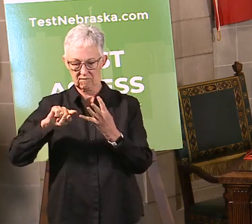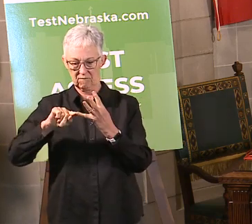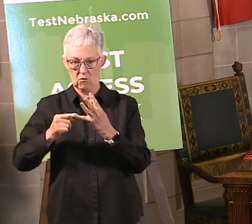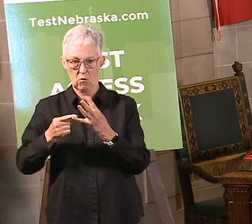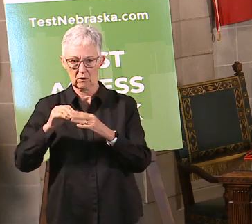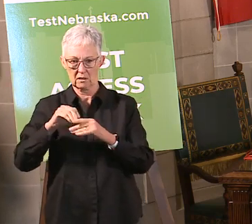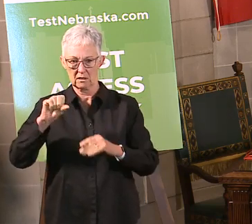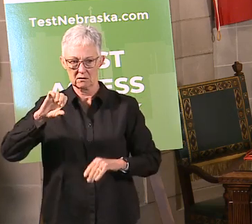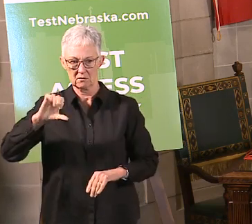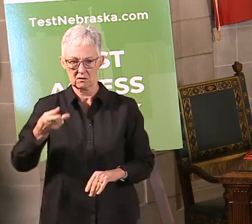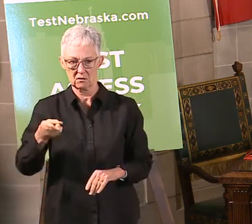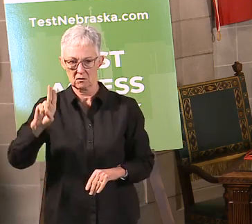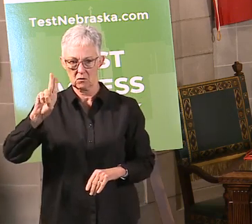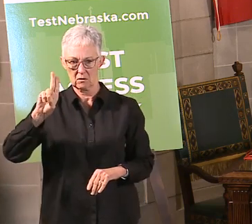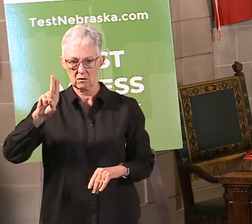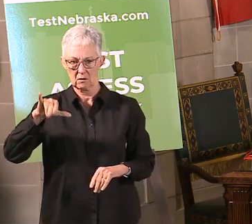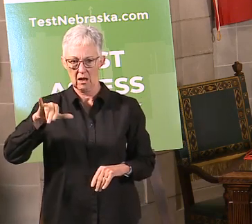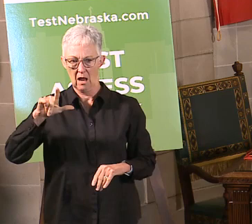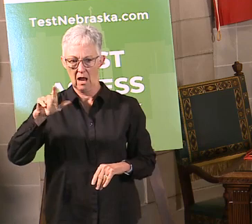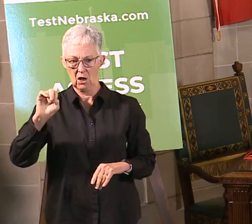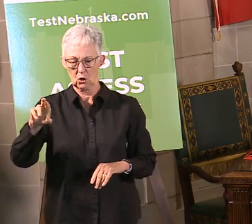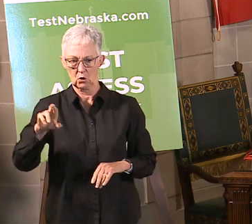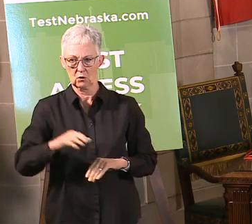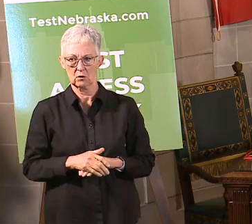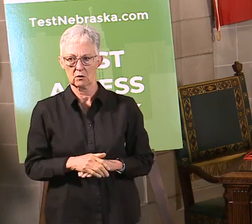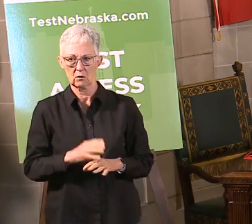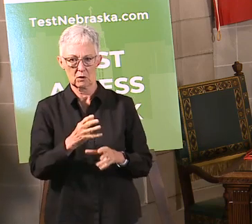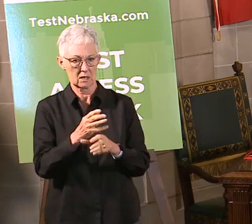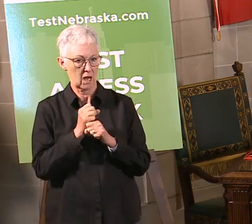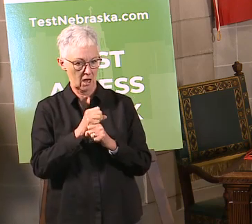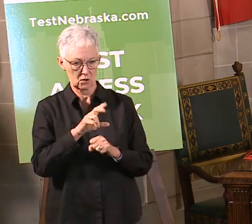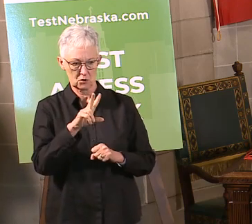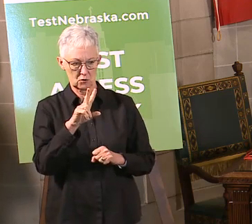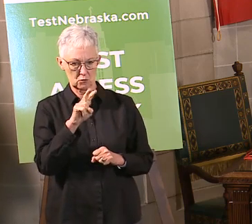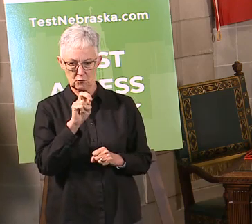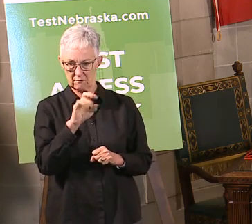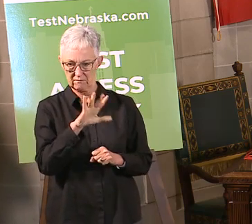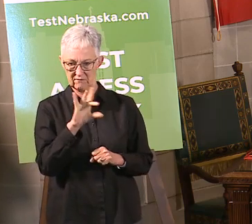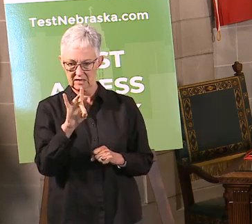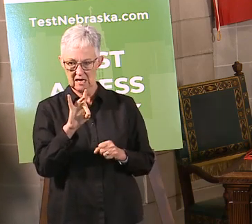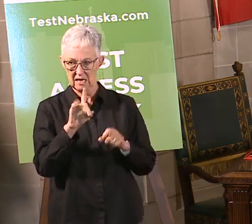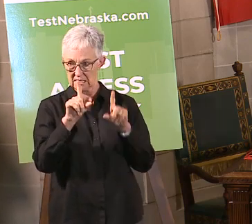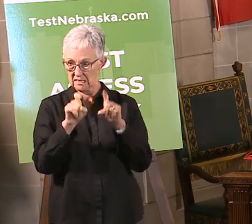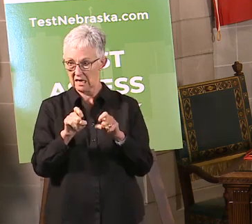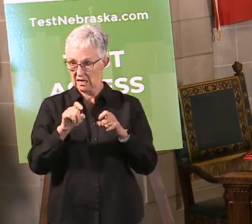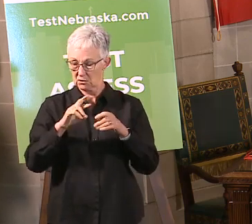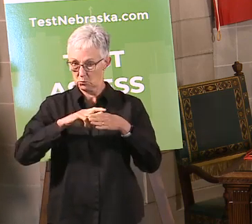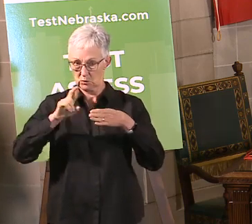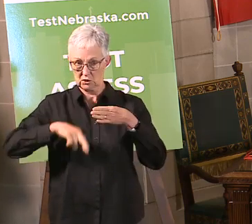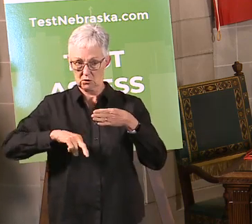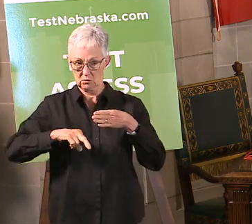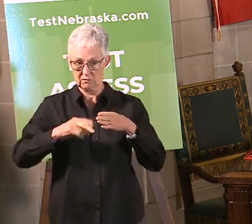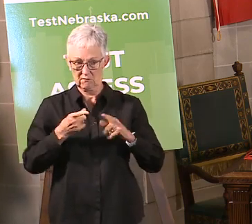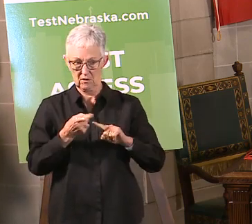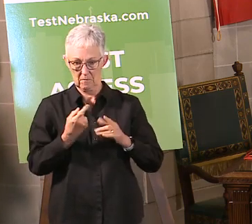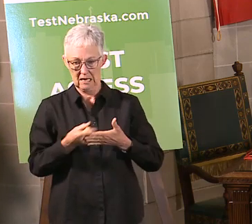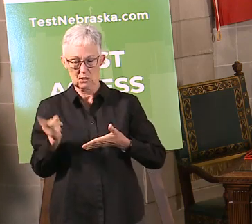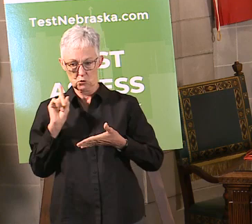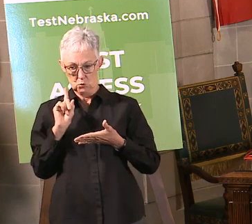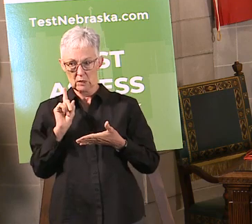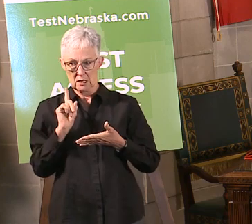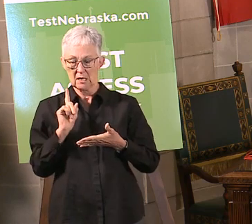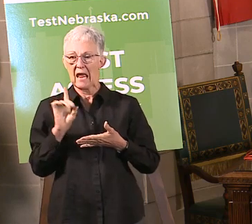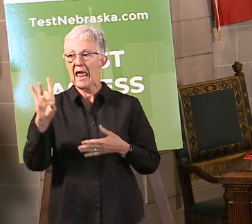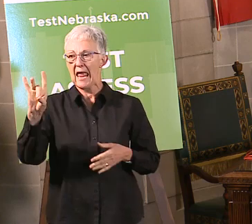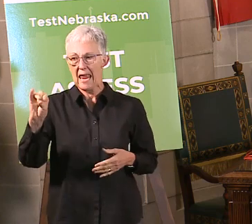,358 test results from last week, and 80 people have tested positive. And again,